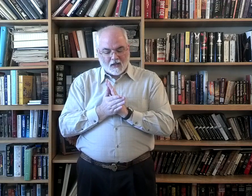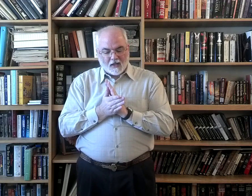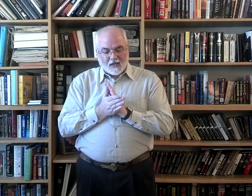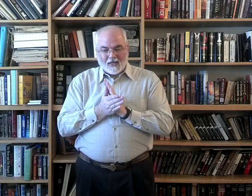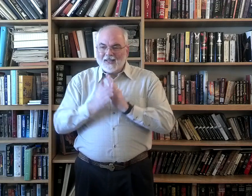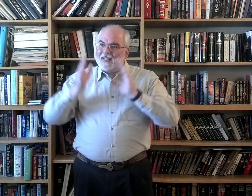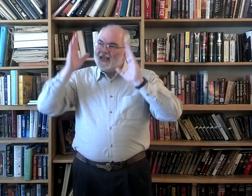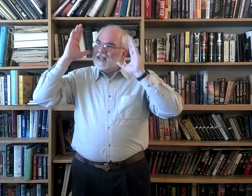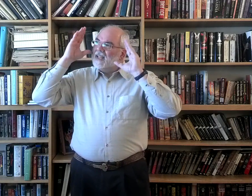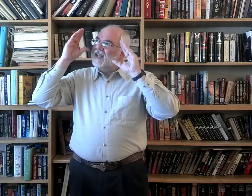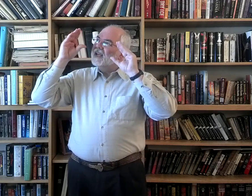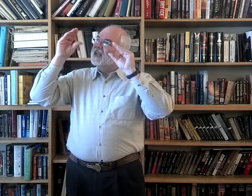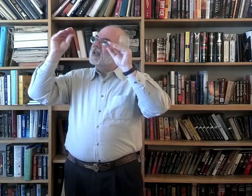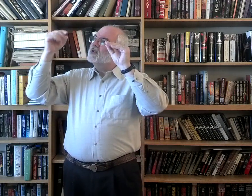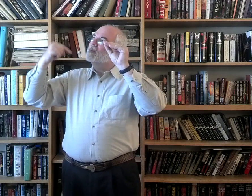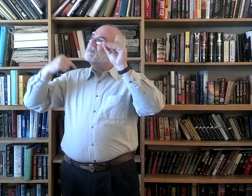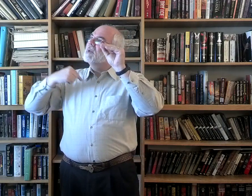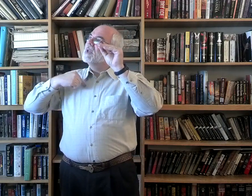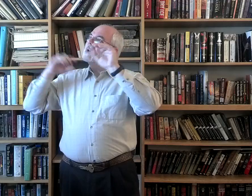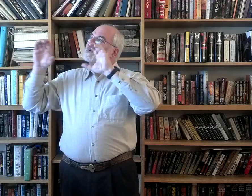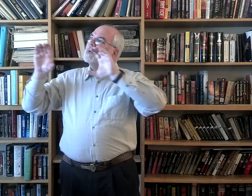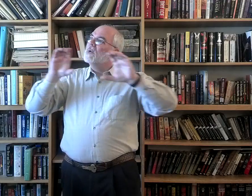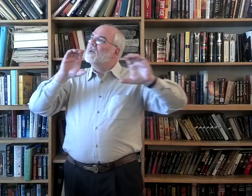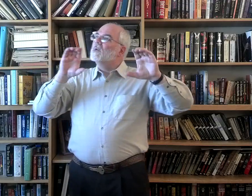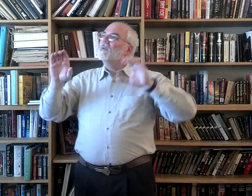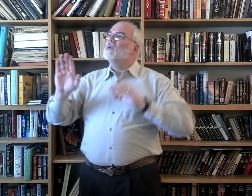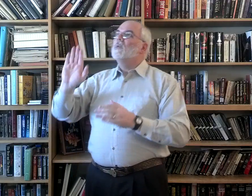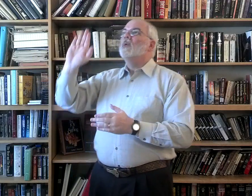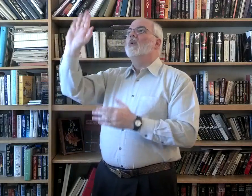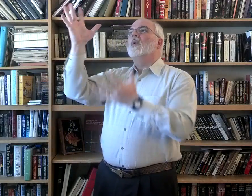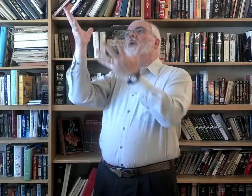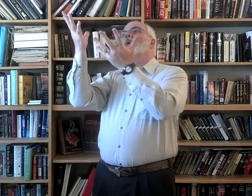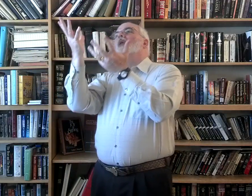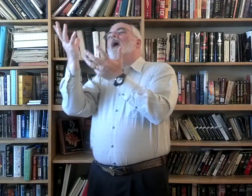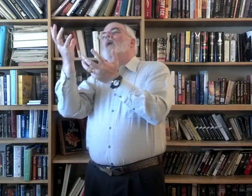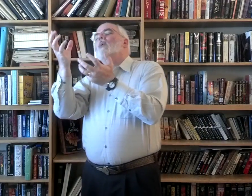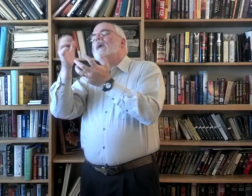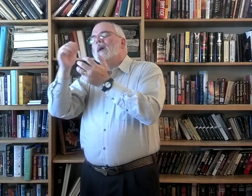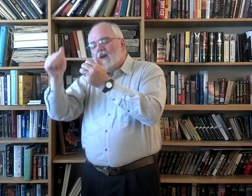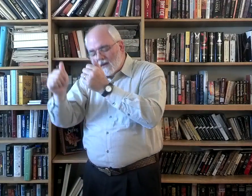Teach me to do Thy will